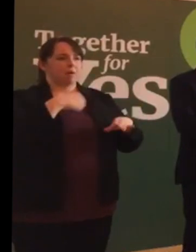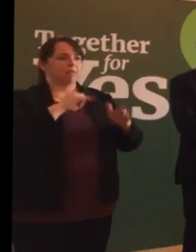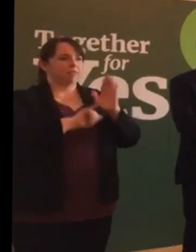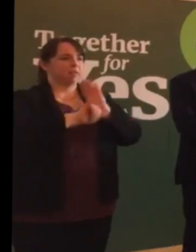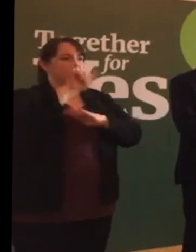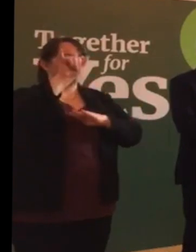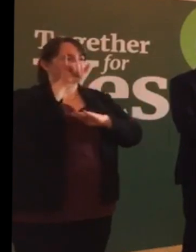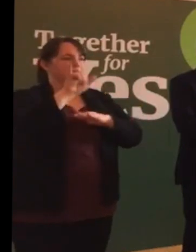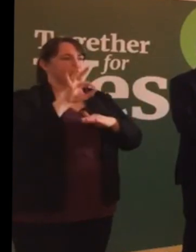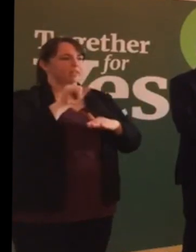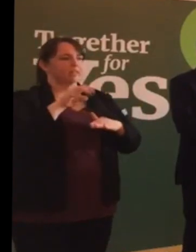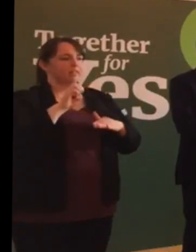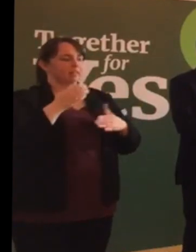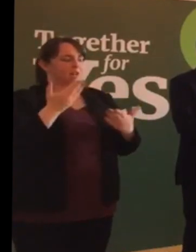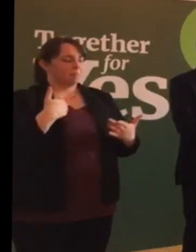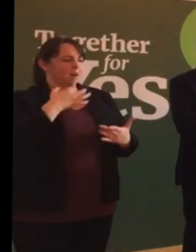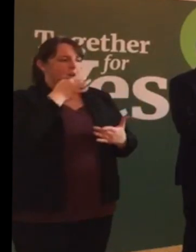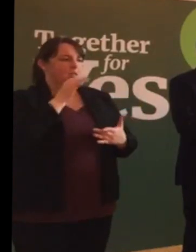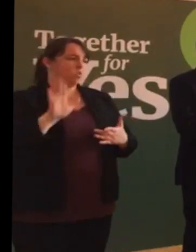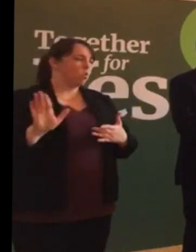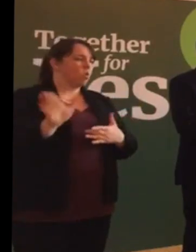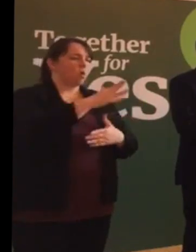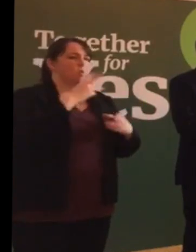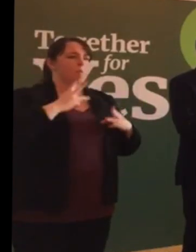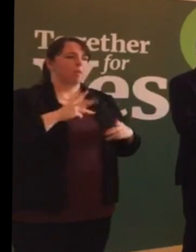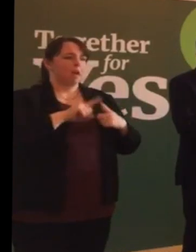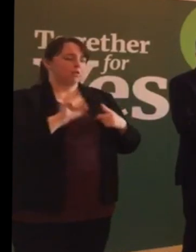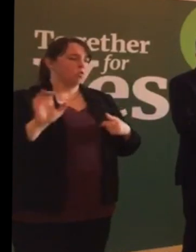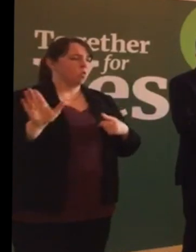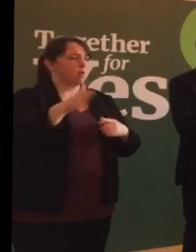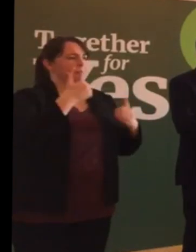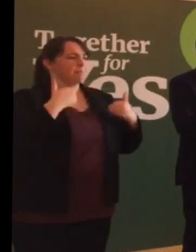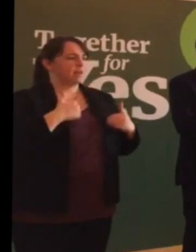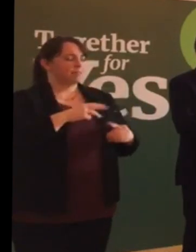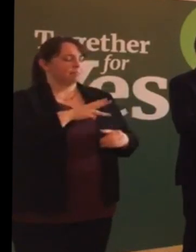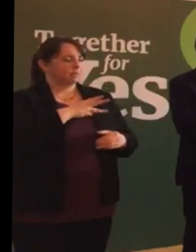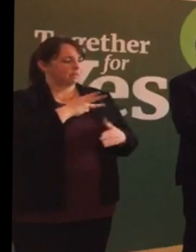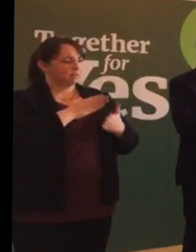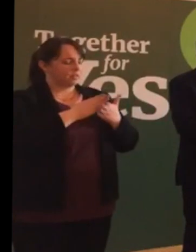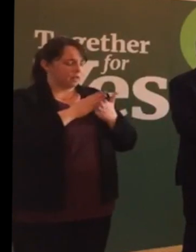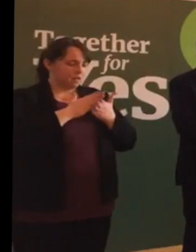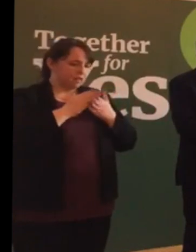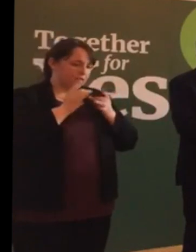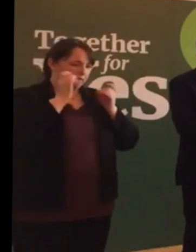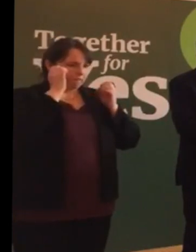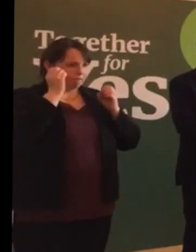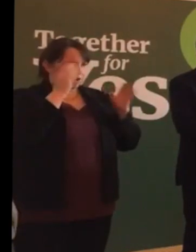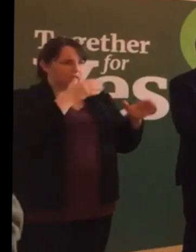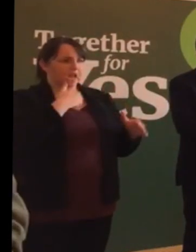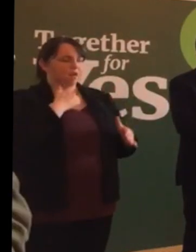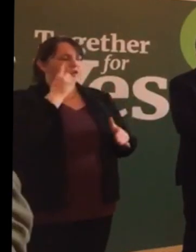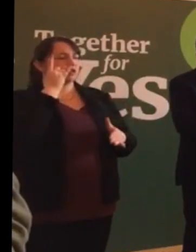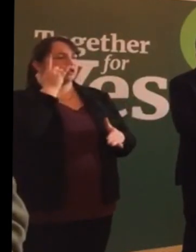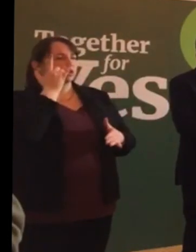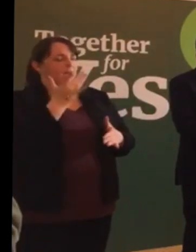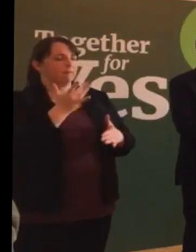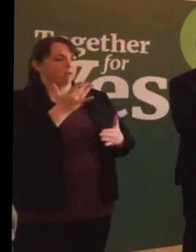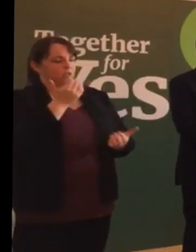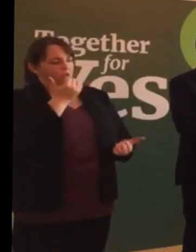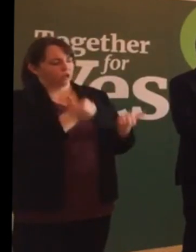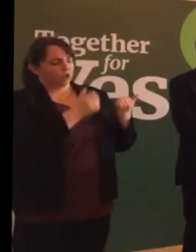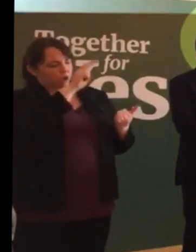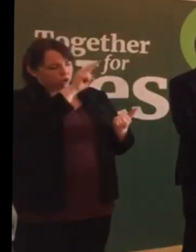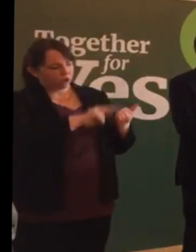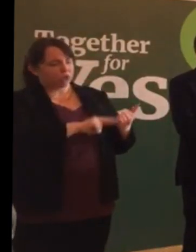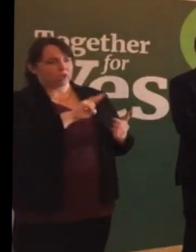We're calling on all women and men to move away from our shameful legacy of judgement and abandonment. And to